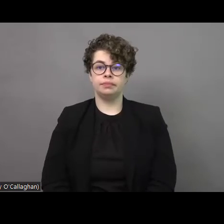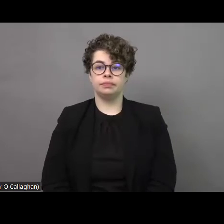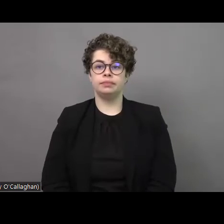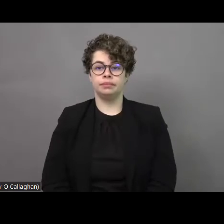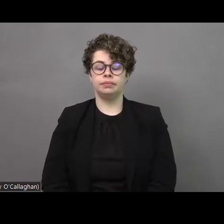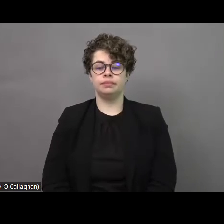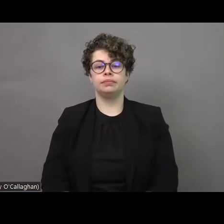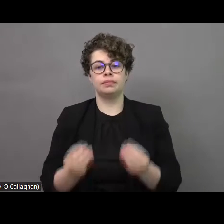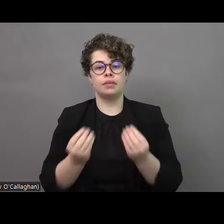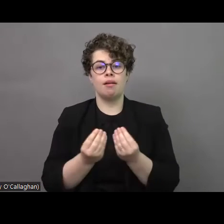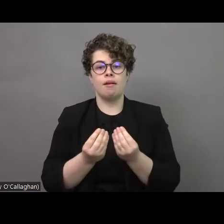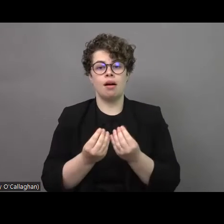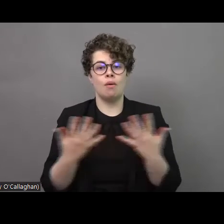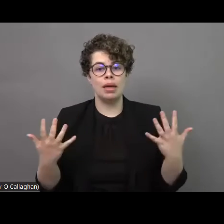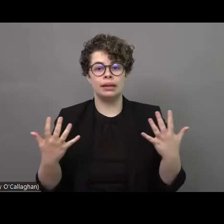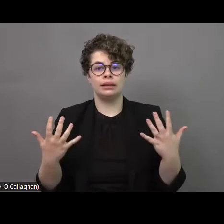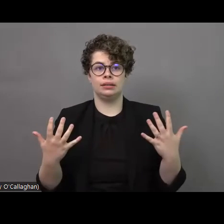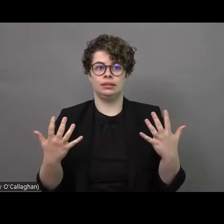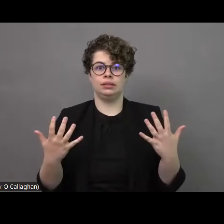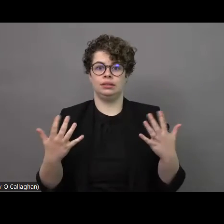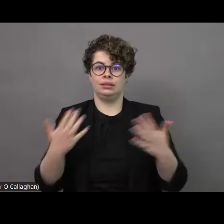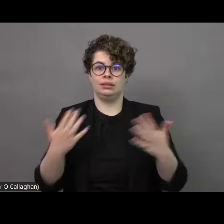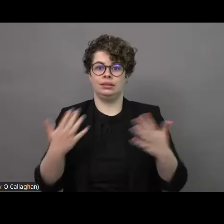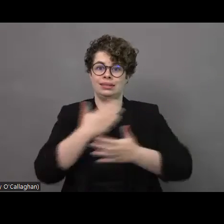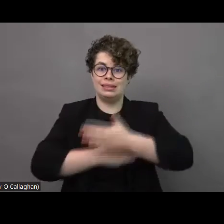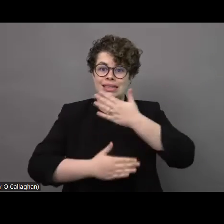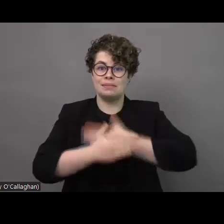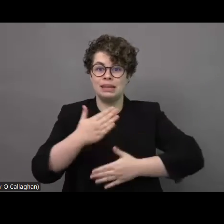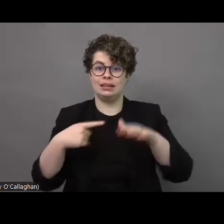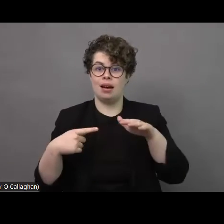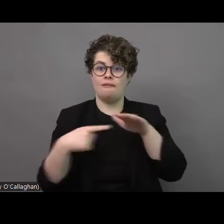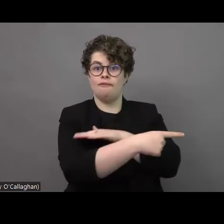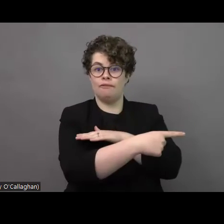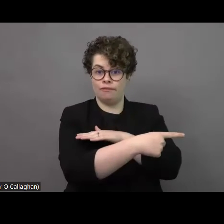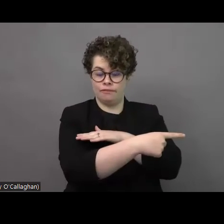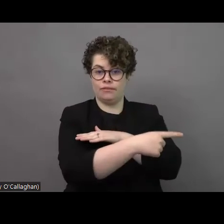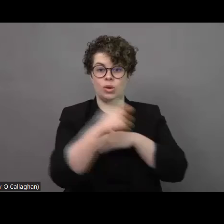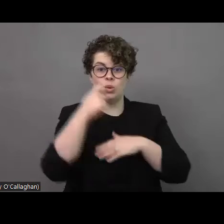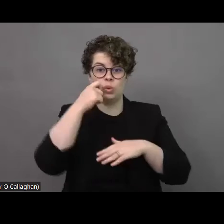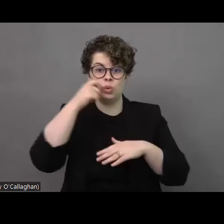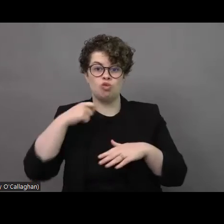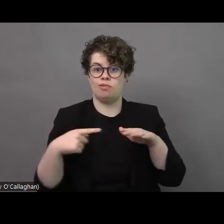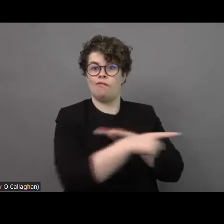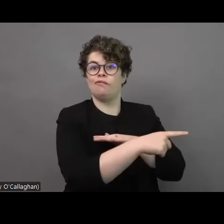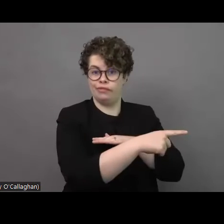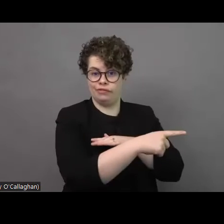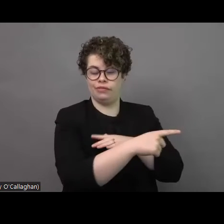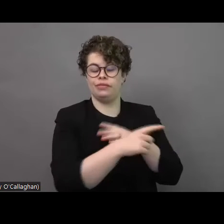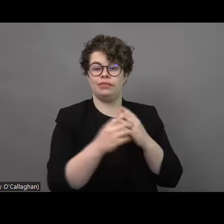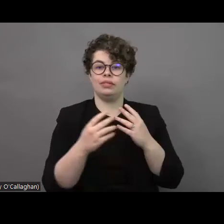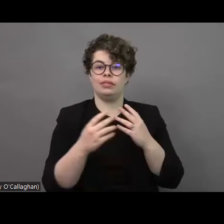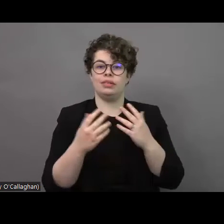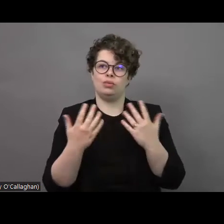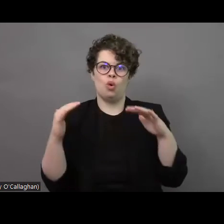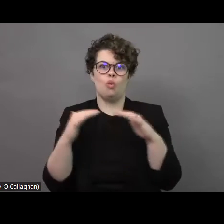persons with disabilities who have already left abroad or at least have left the war